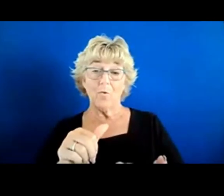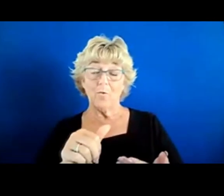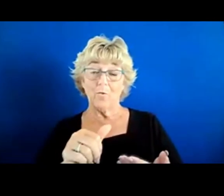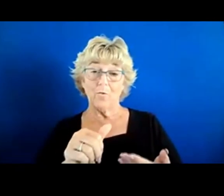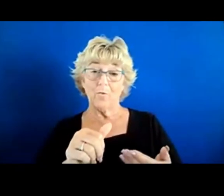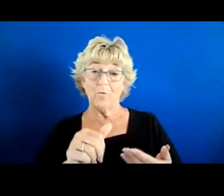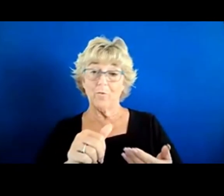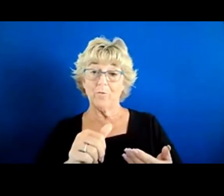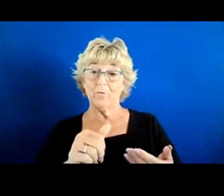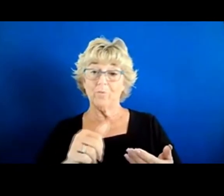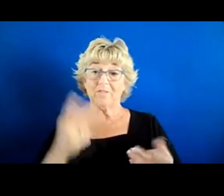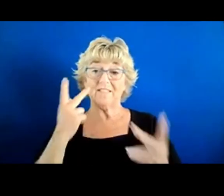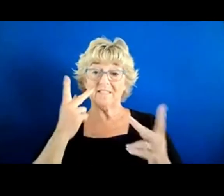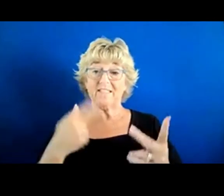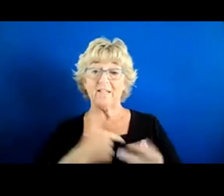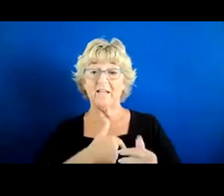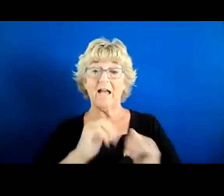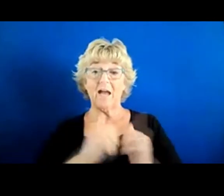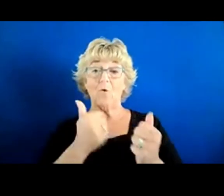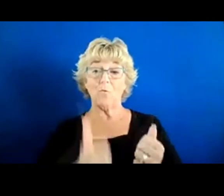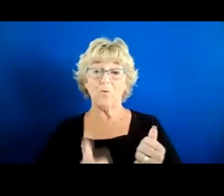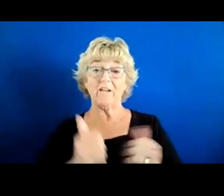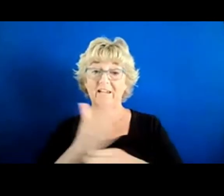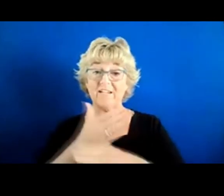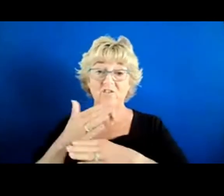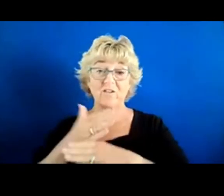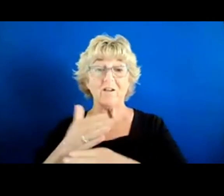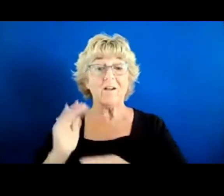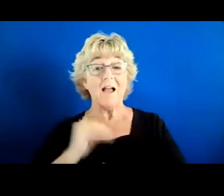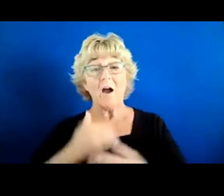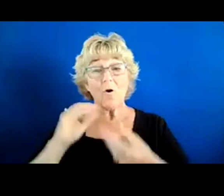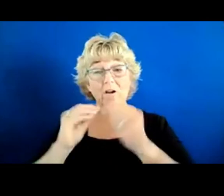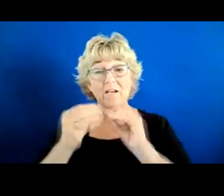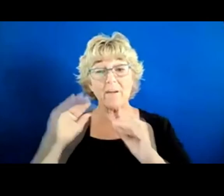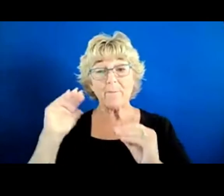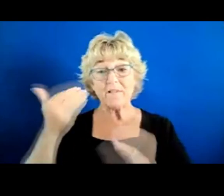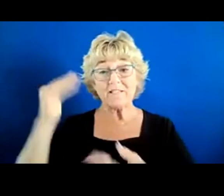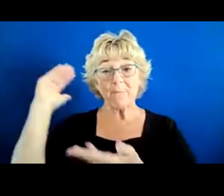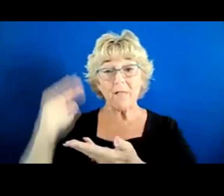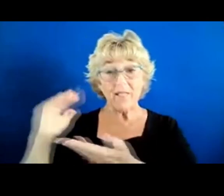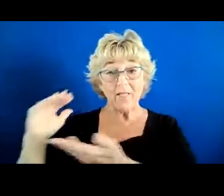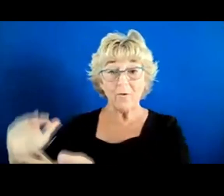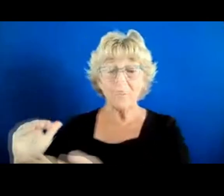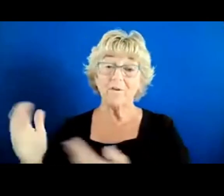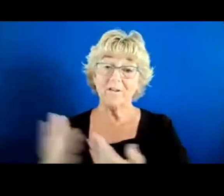sharing that information. And our numbers might seem to be lower, even though they aren't.